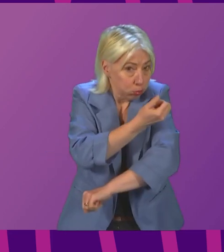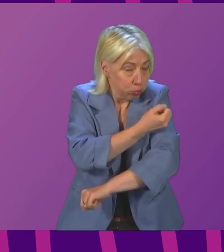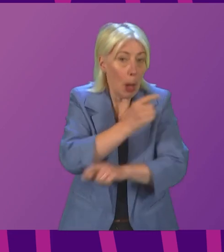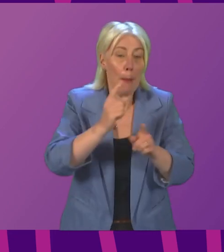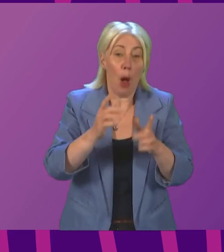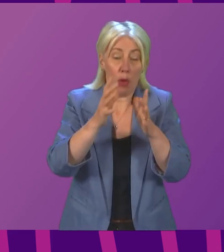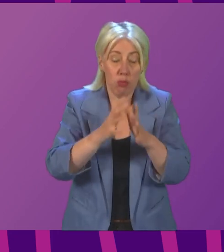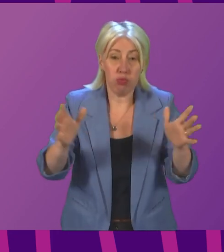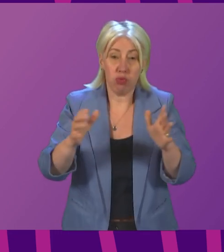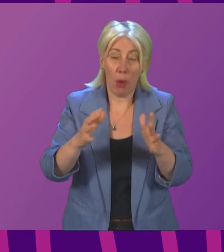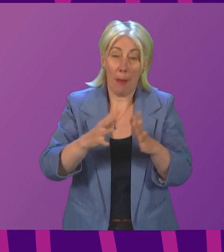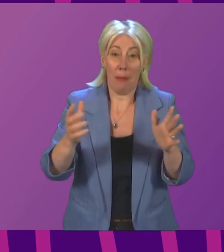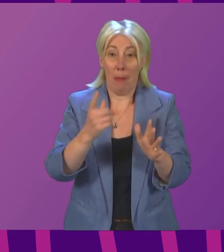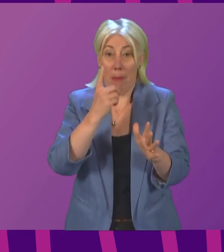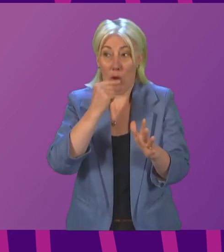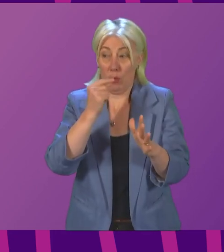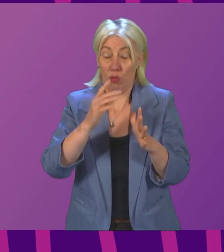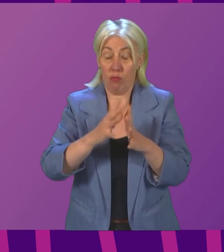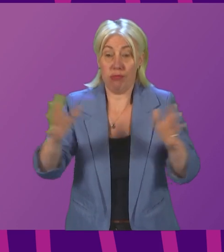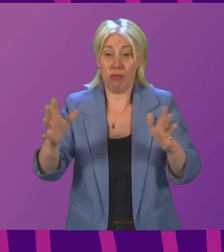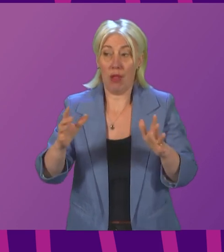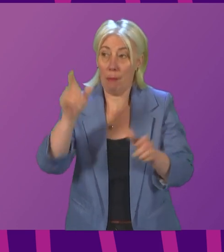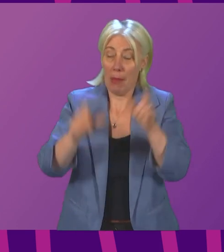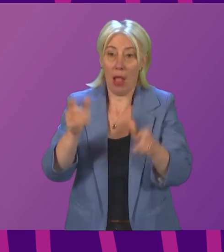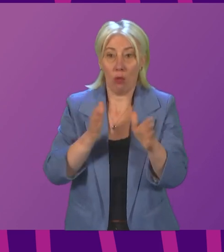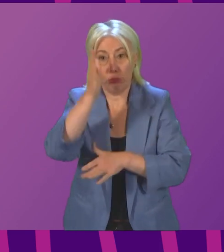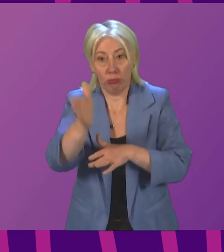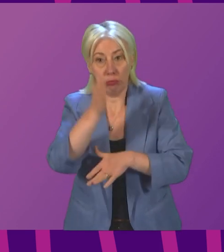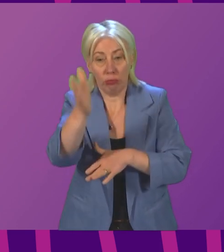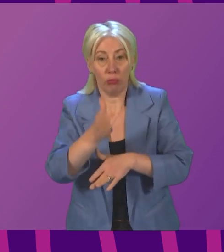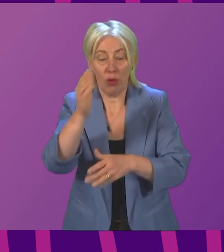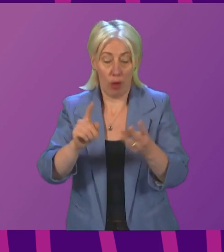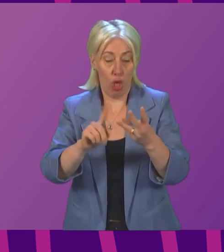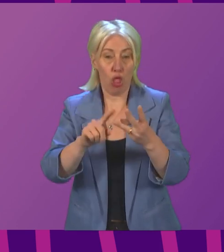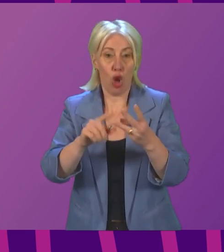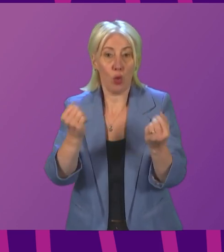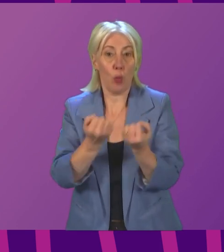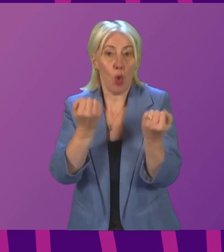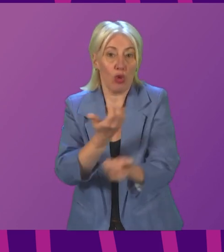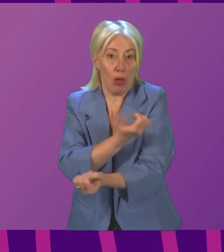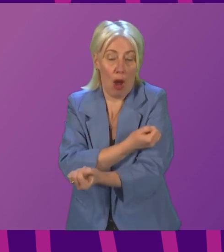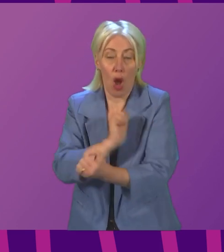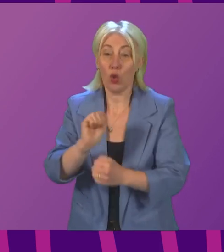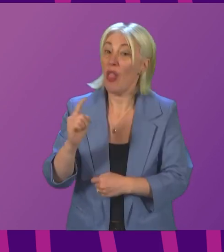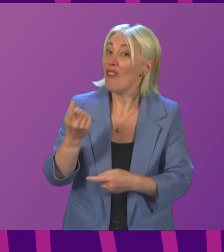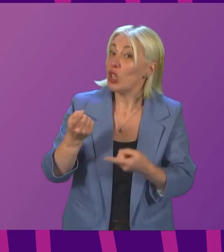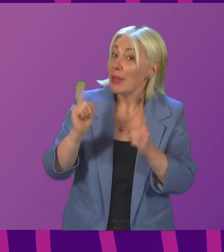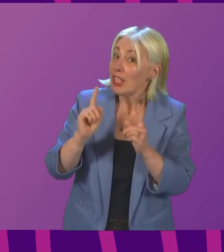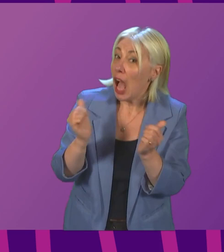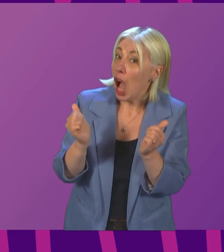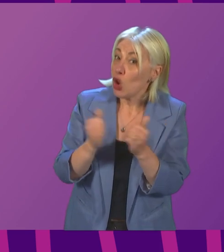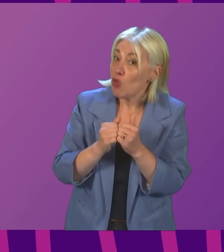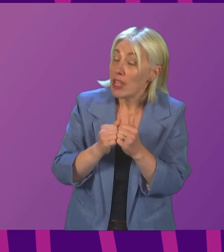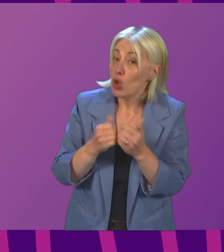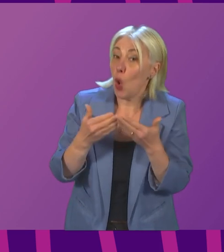we maximise the opportunities for people to get their vaccine booster. Will the First Minister agree to reopen these mass